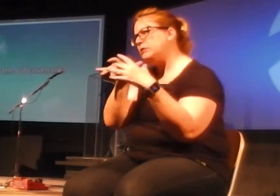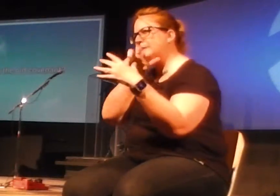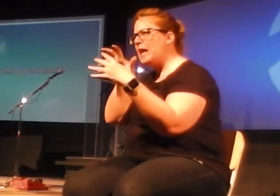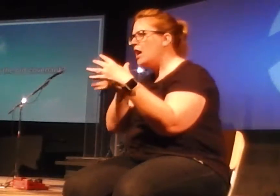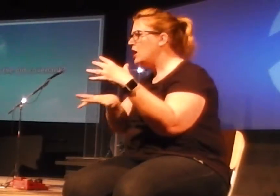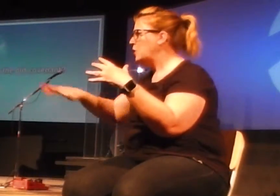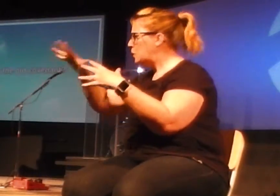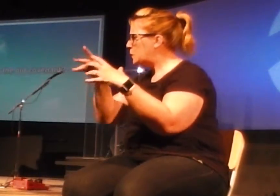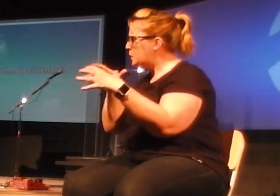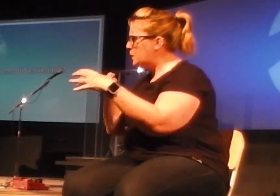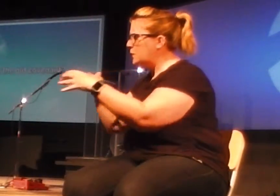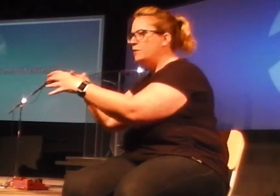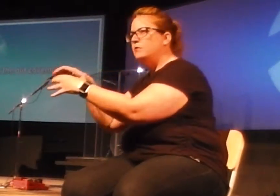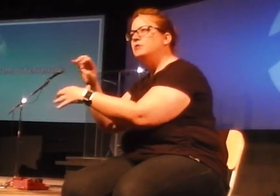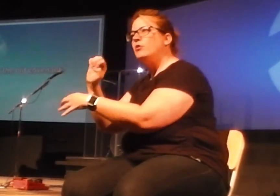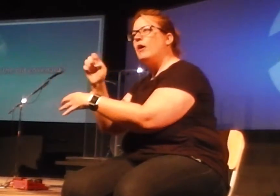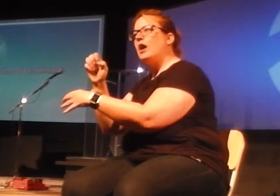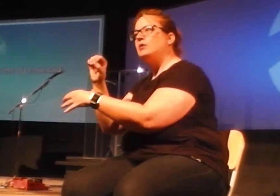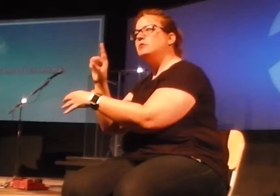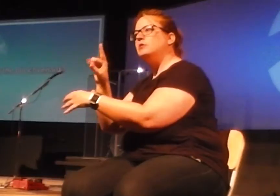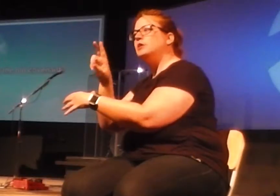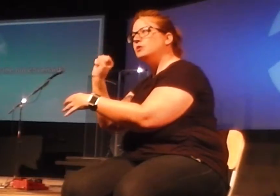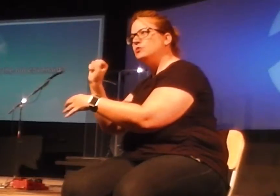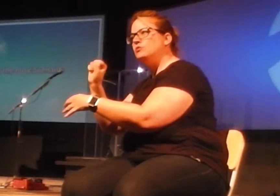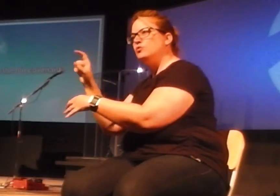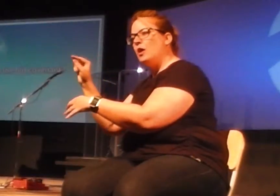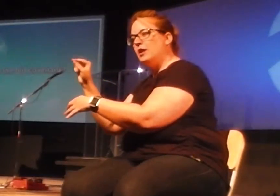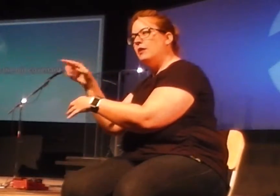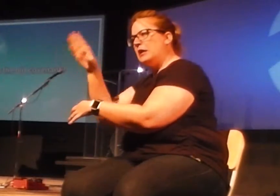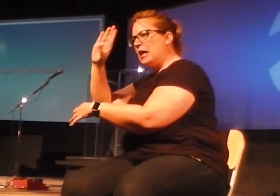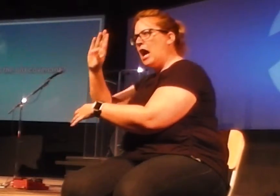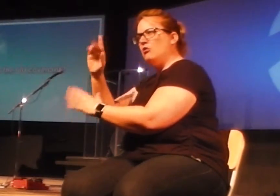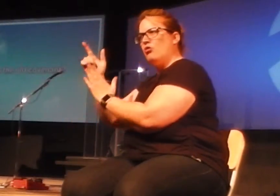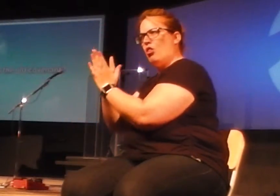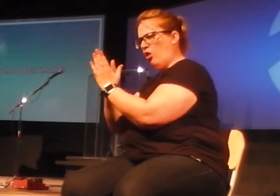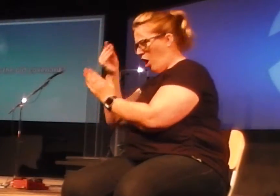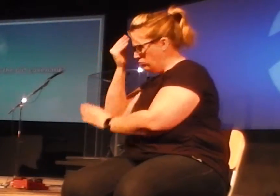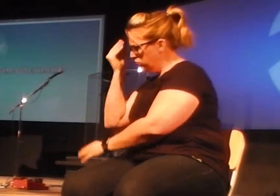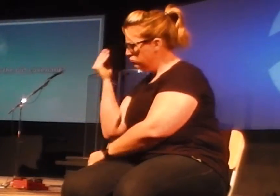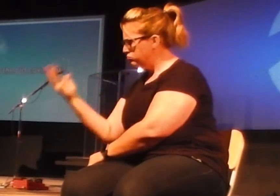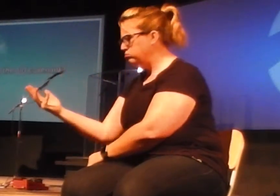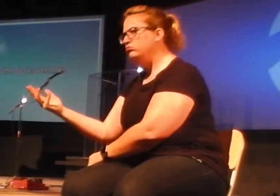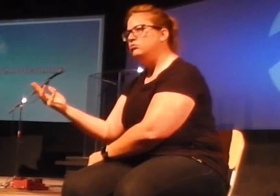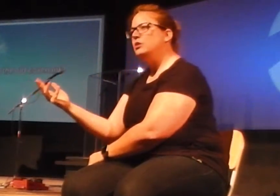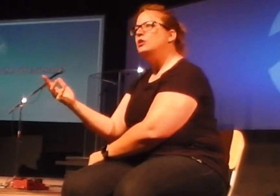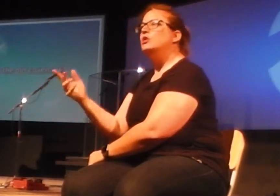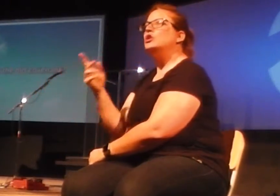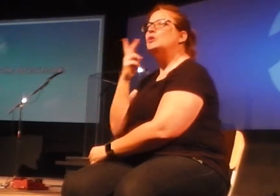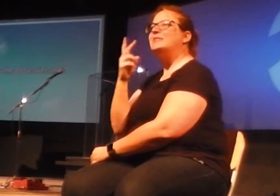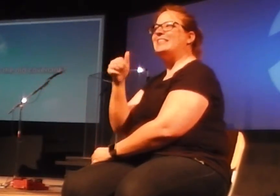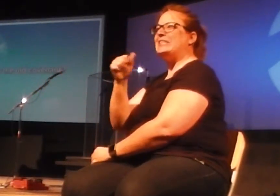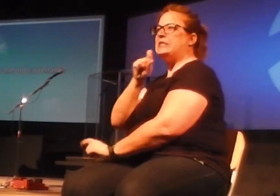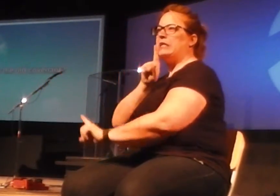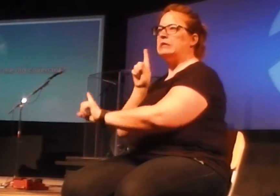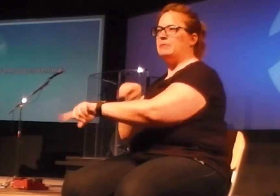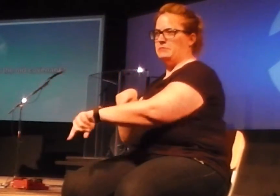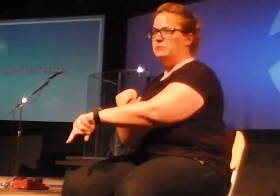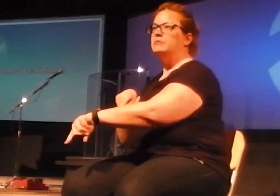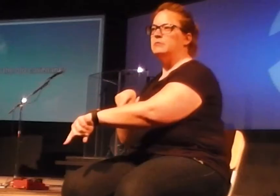And there in Exodus 20, God gives them the first covenant of the law. And Exodus 20 is where you find the Ten Commandments. And from the